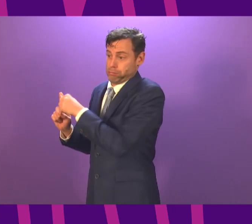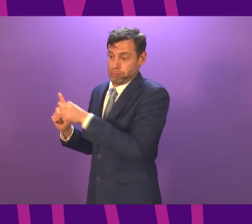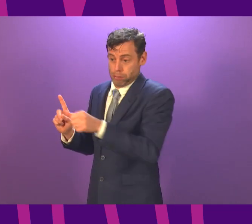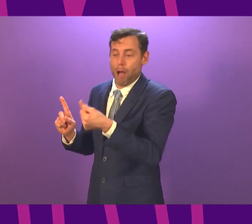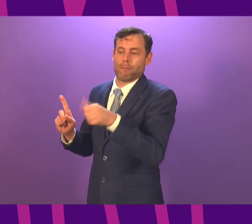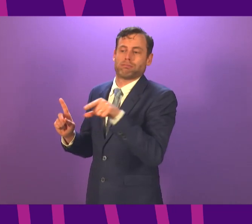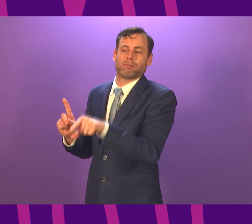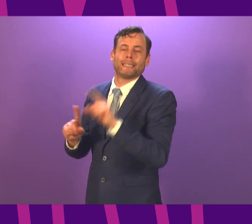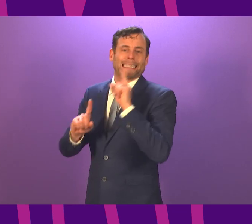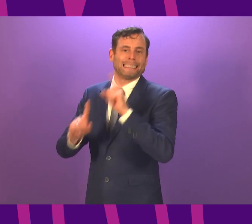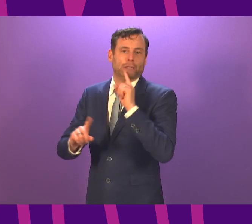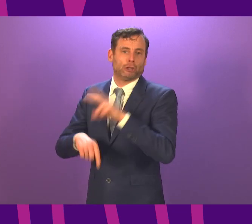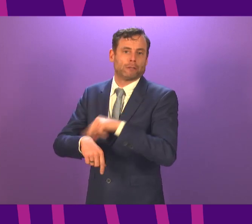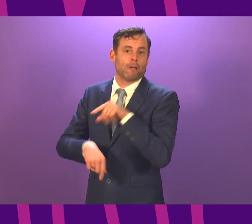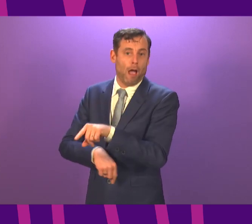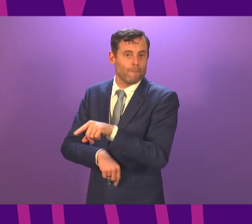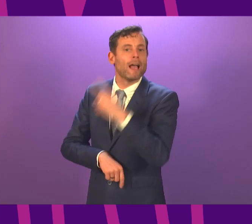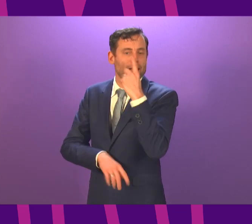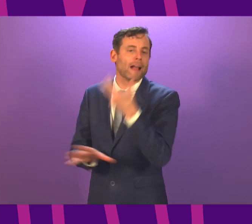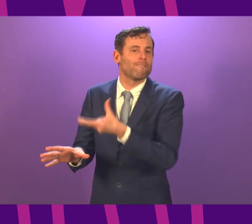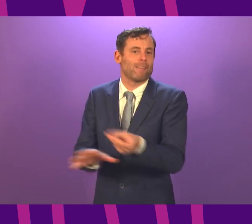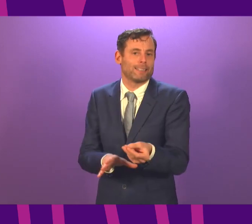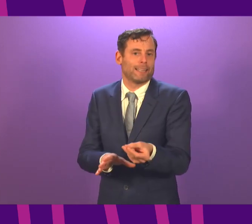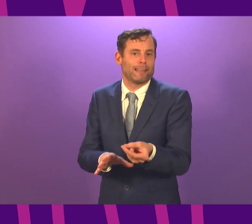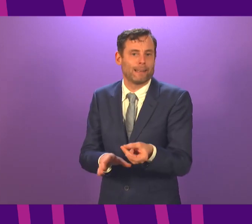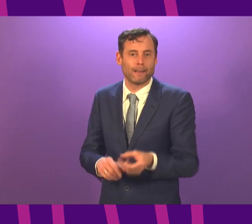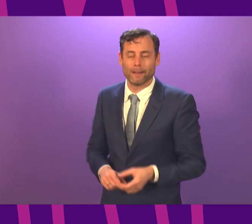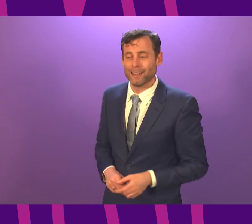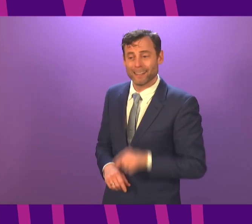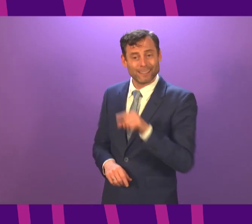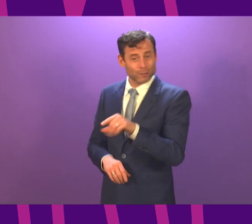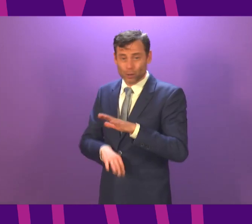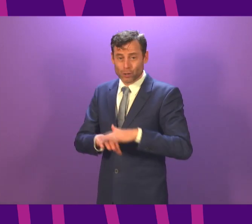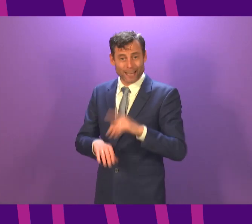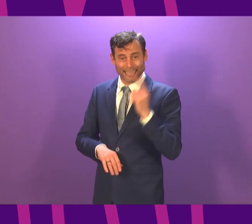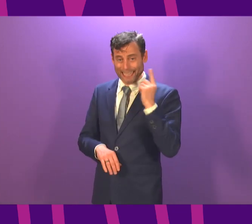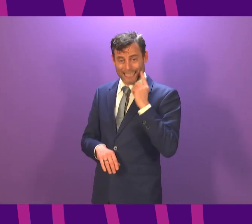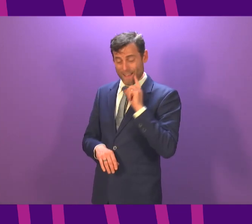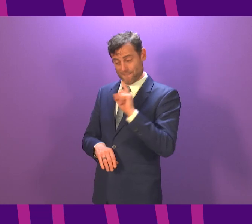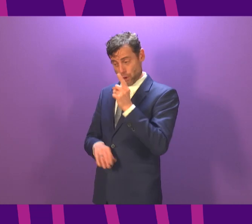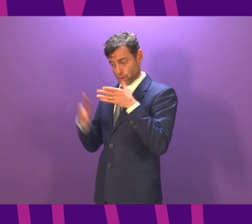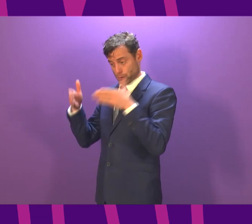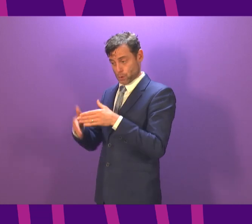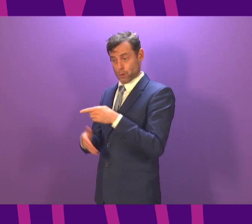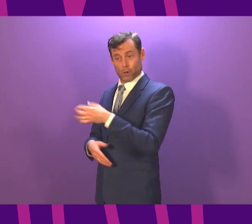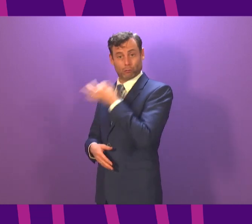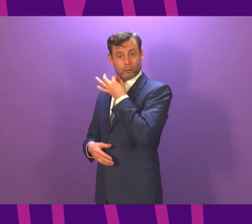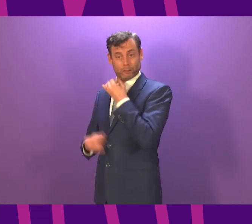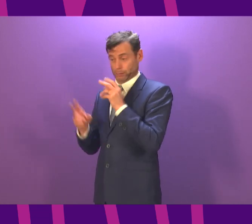easy judgments to arrive at practically or in principle but that's what we intend to seek to do